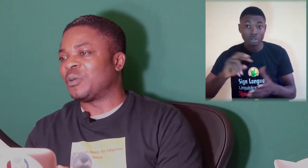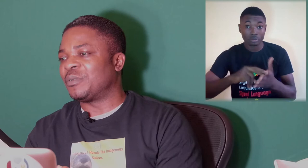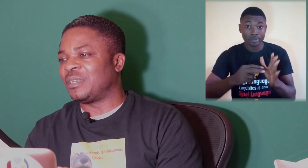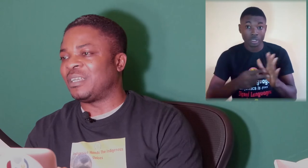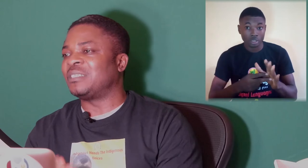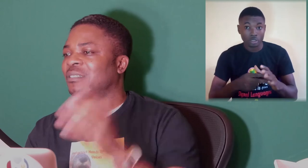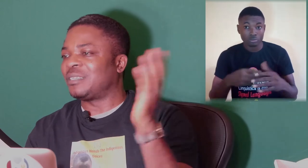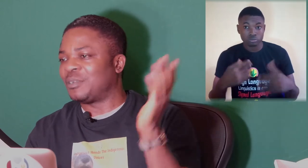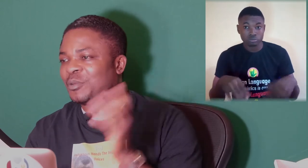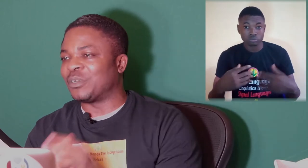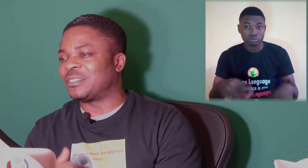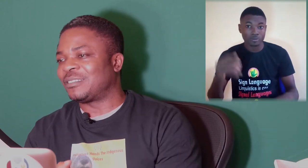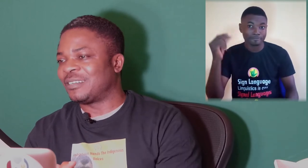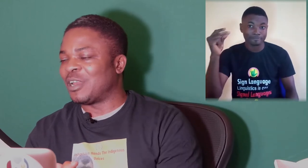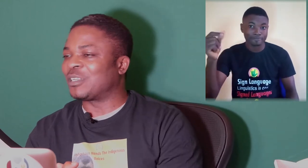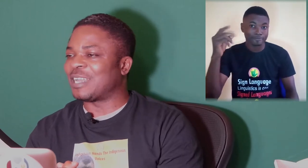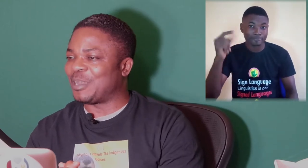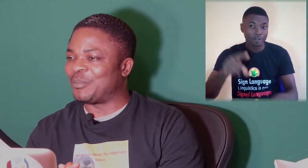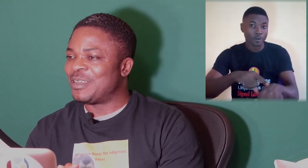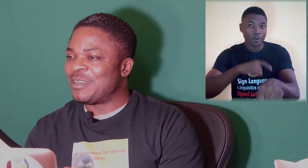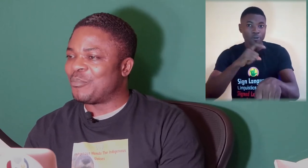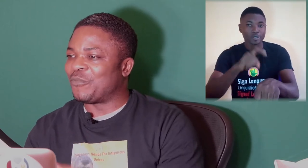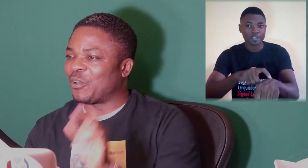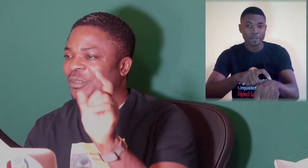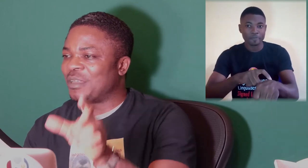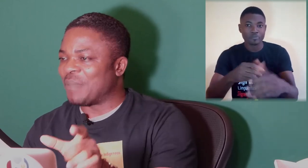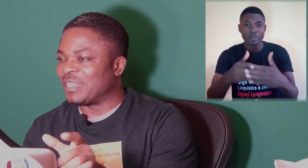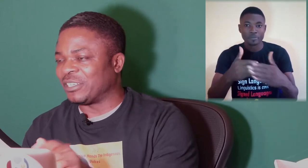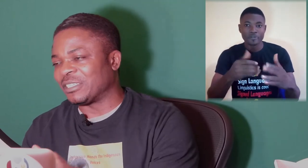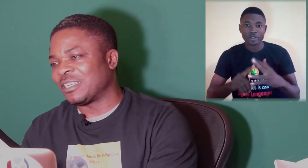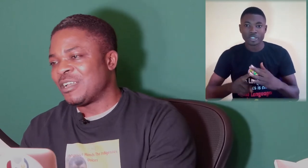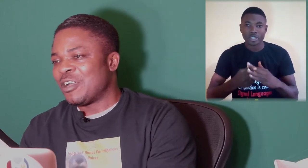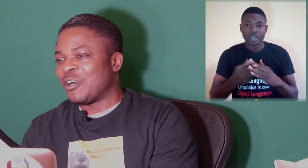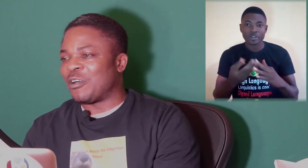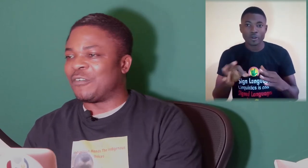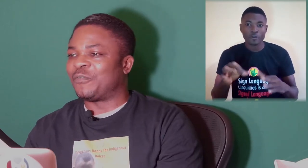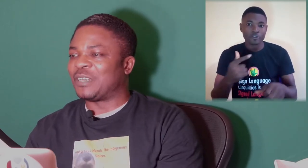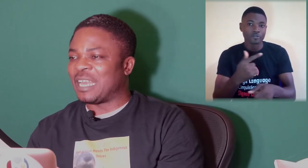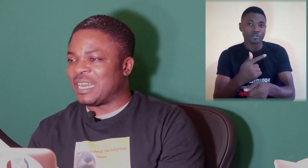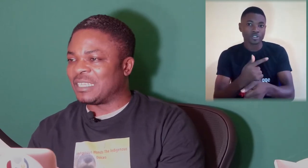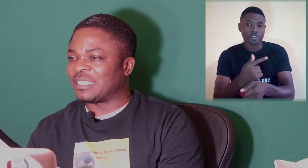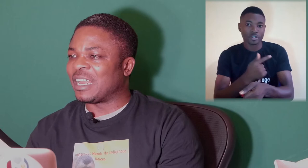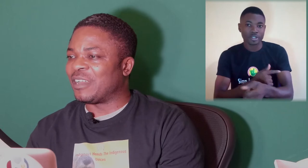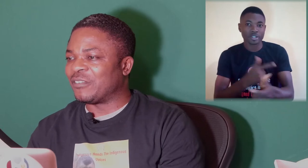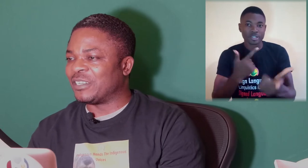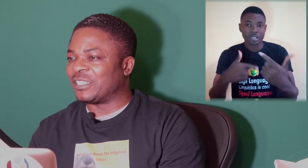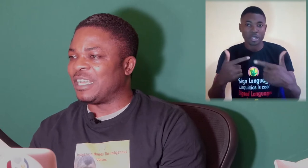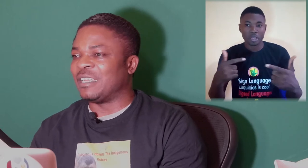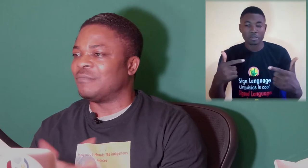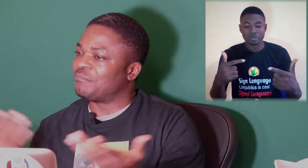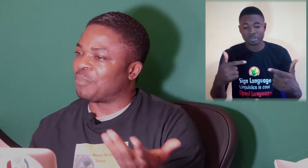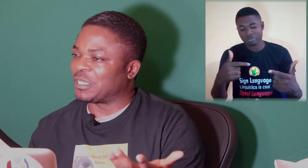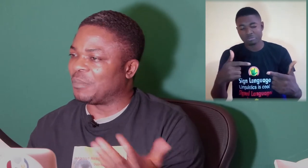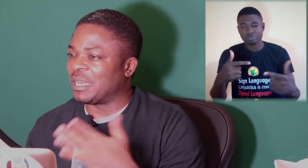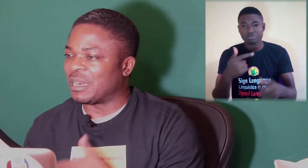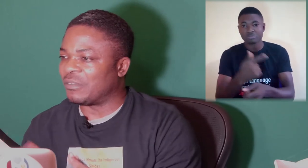it is, it was a long time before the emergence of Ghanaian sign language in possibly around